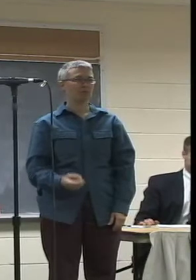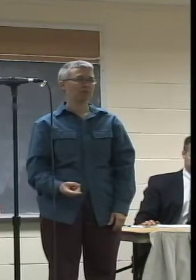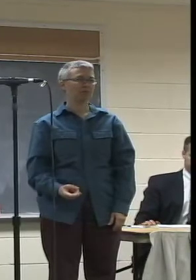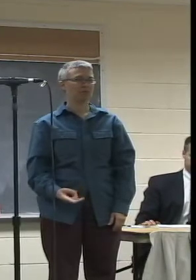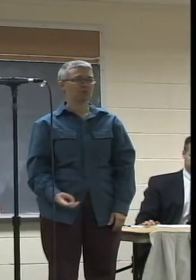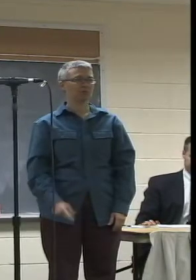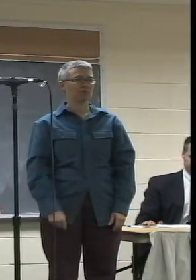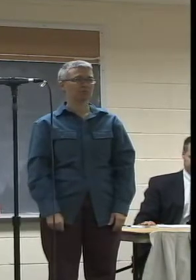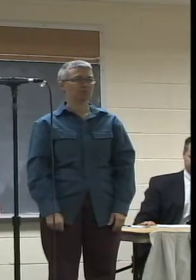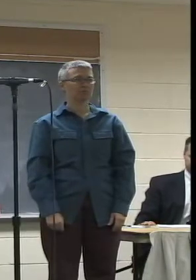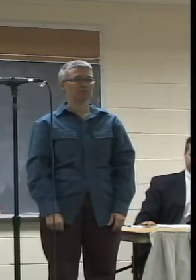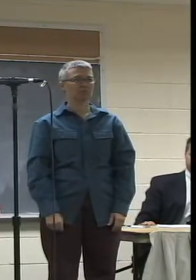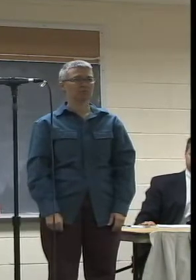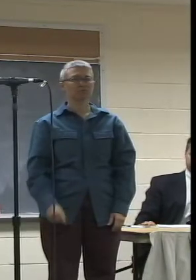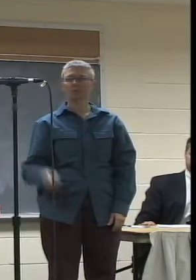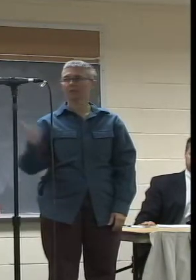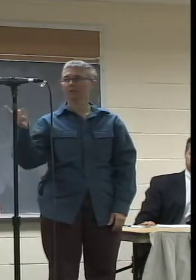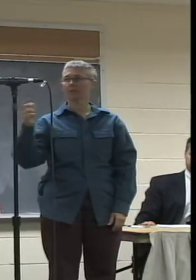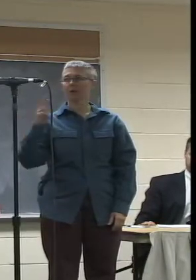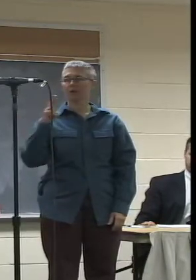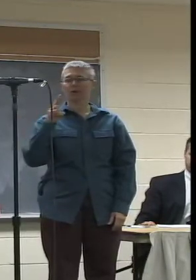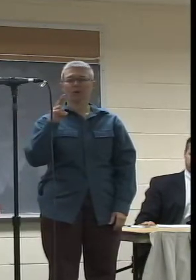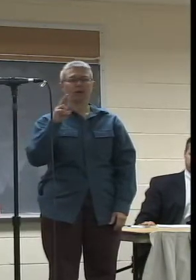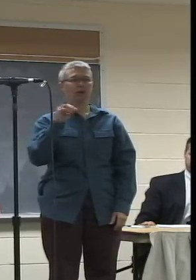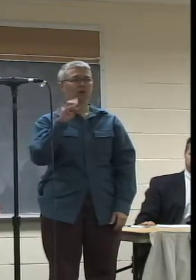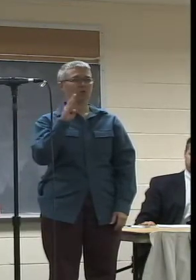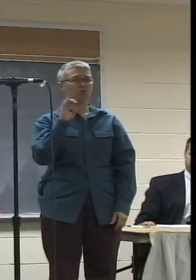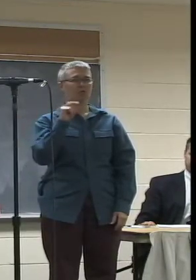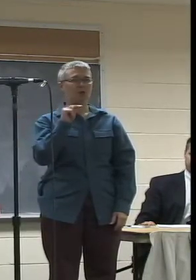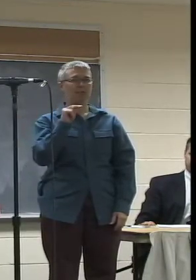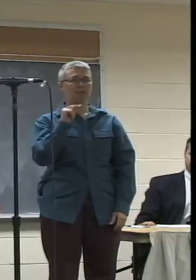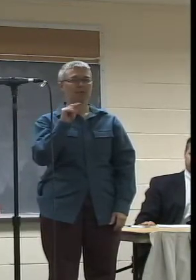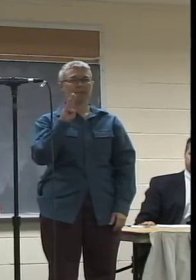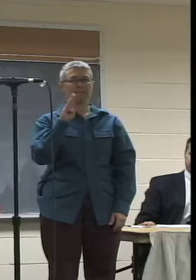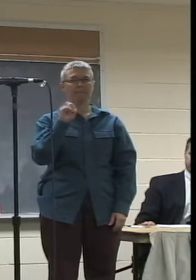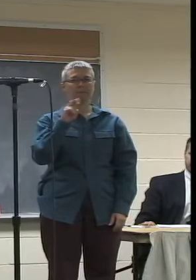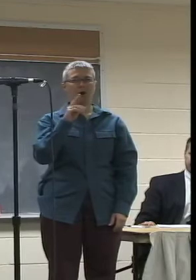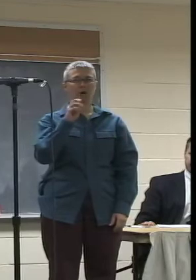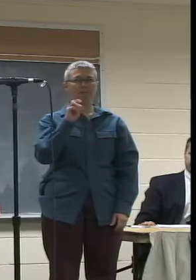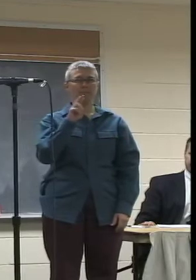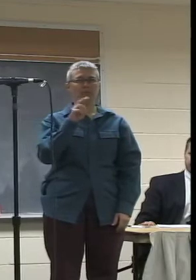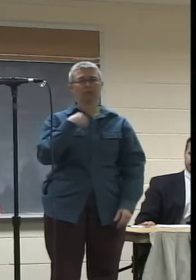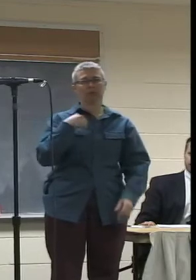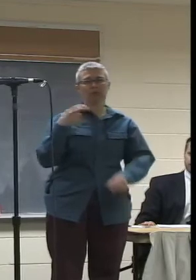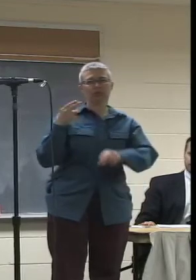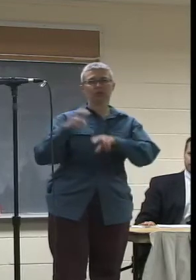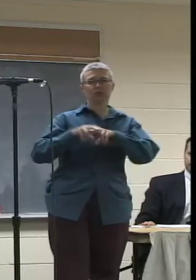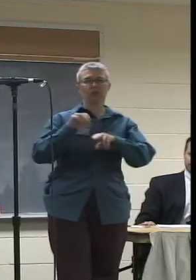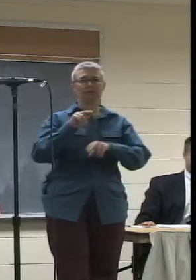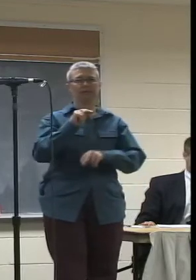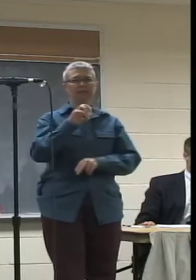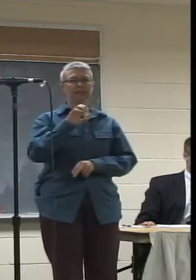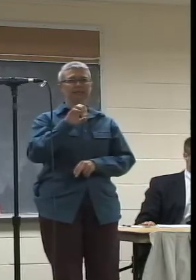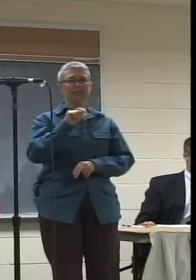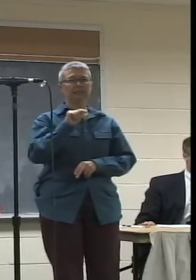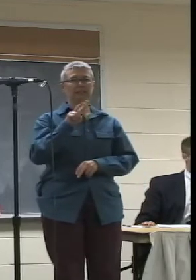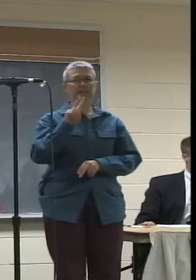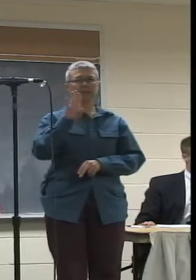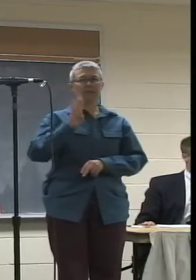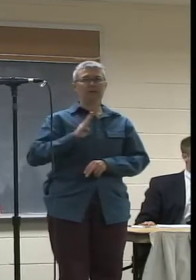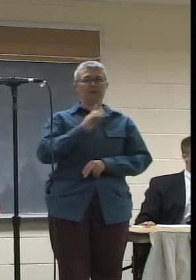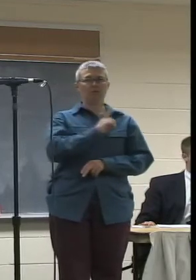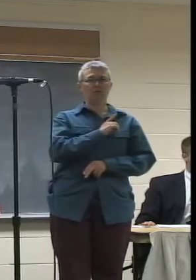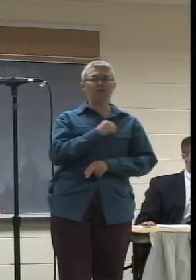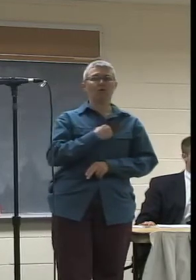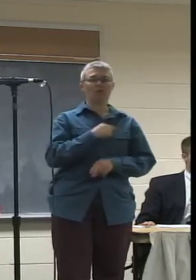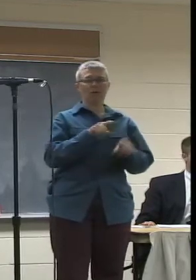I'm Robin Barber. I'm the chair of NCTV's board and a